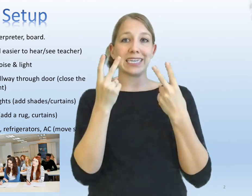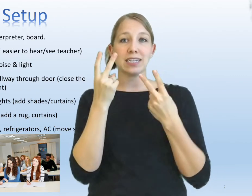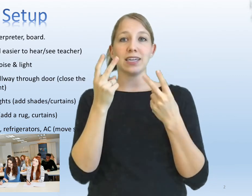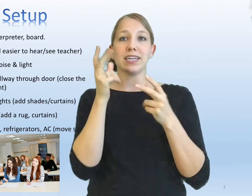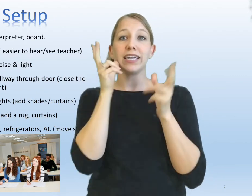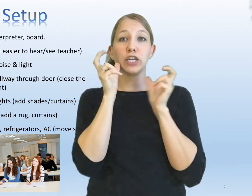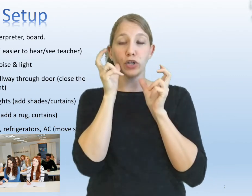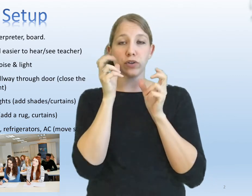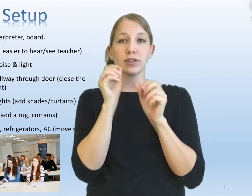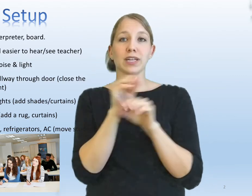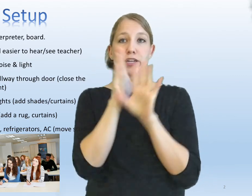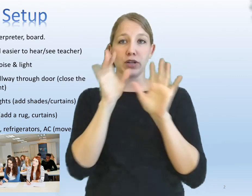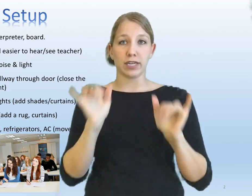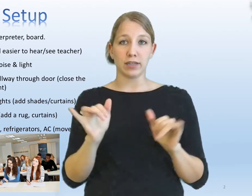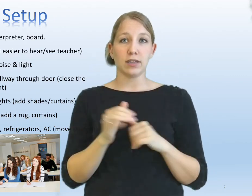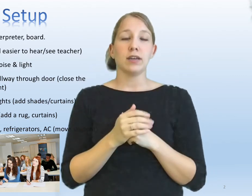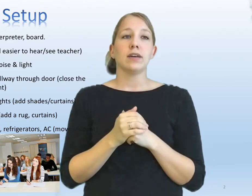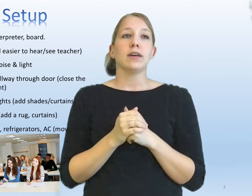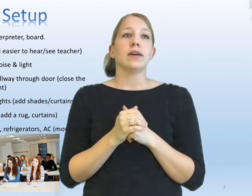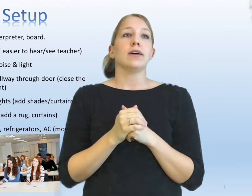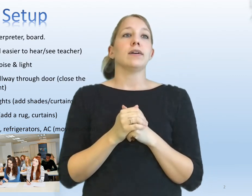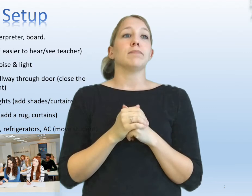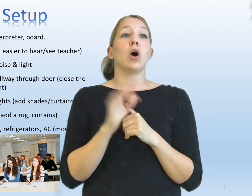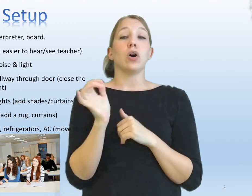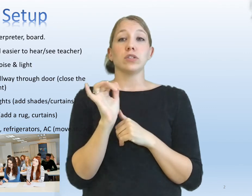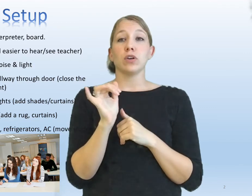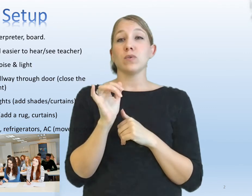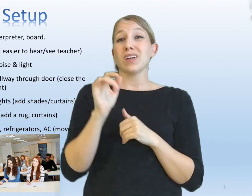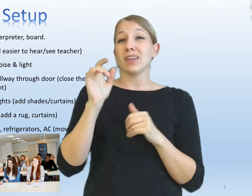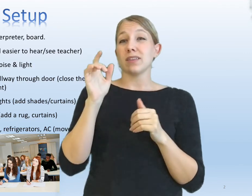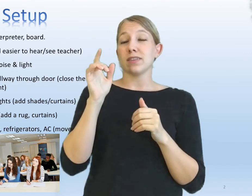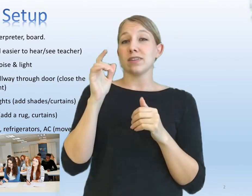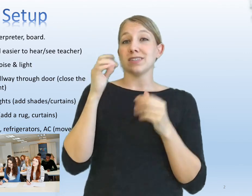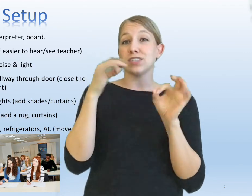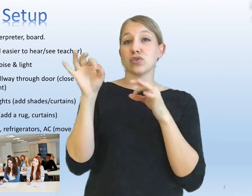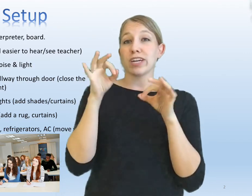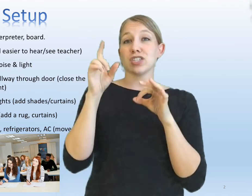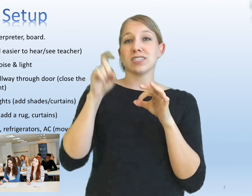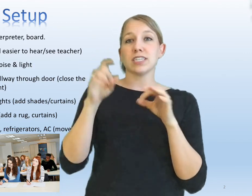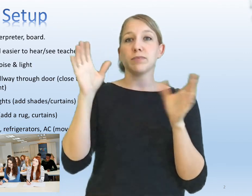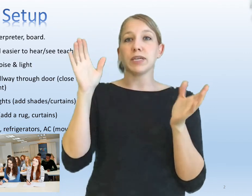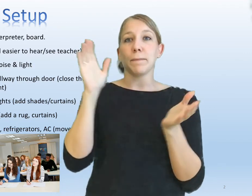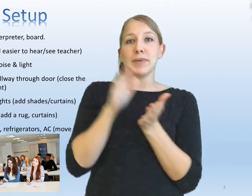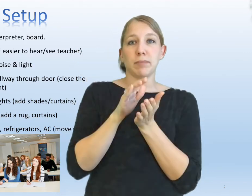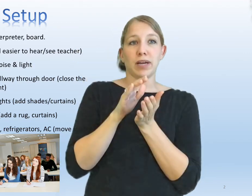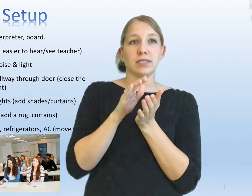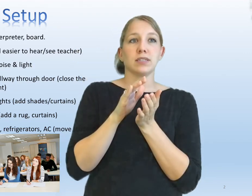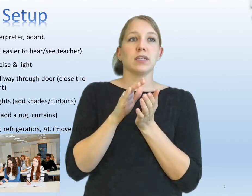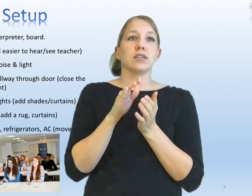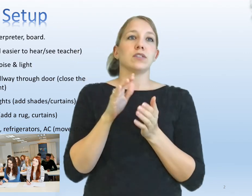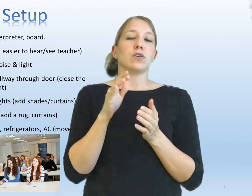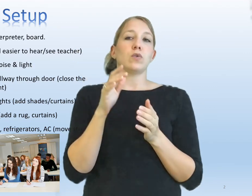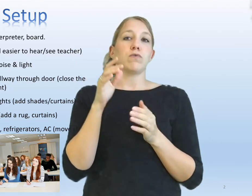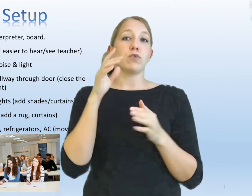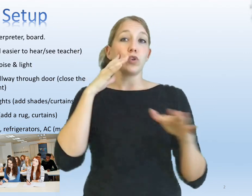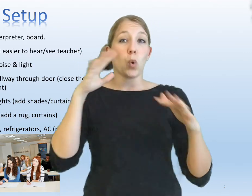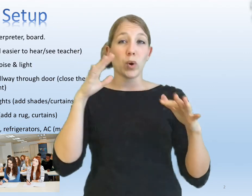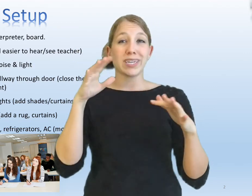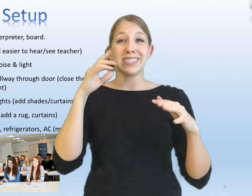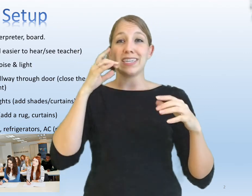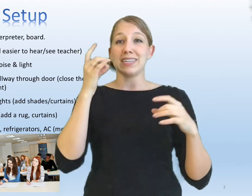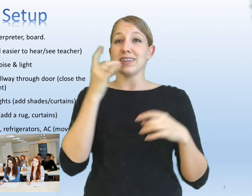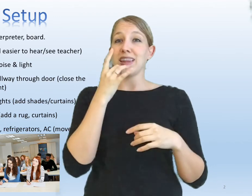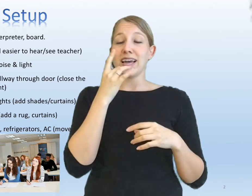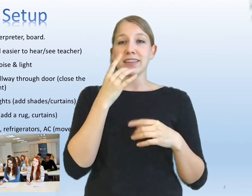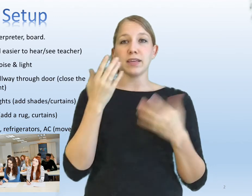able to see and hear clearly. Also distractions need to be minimized. So for